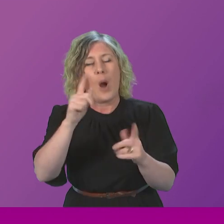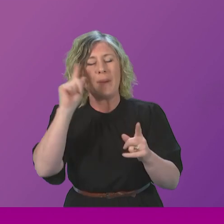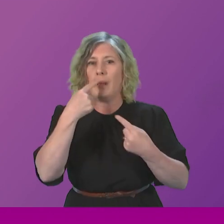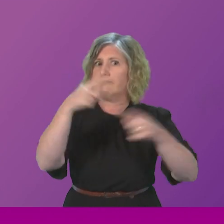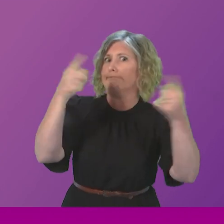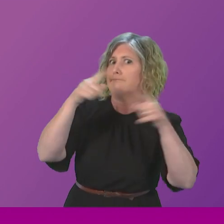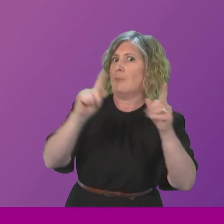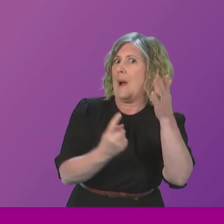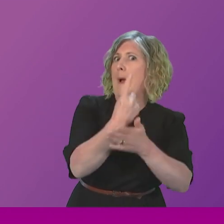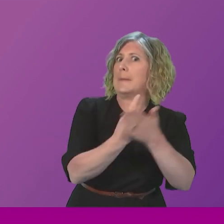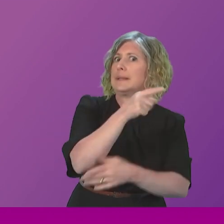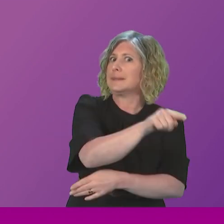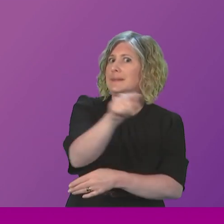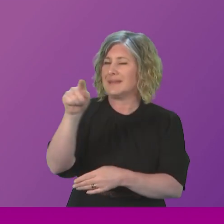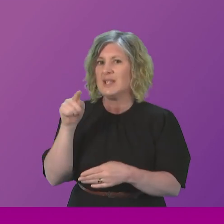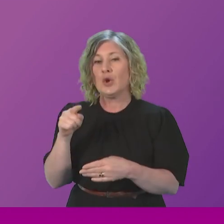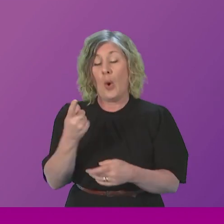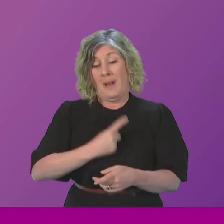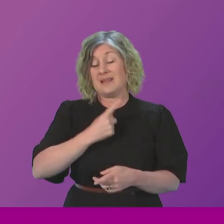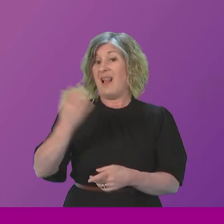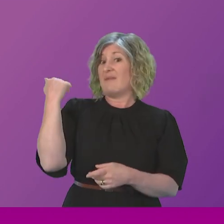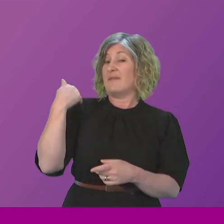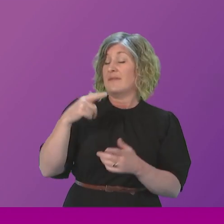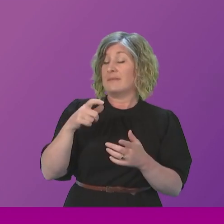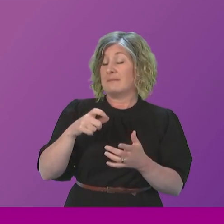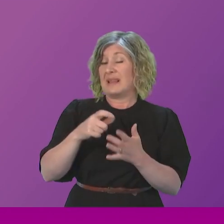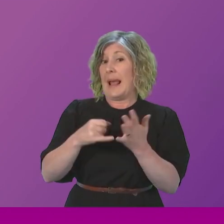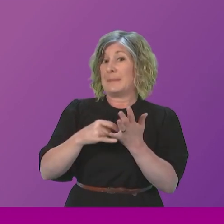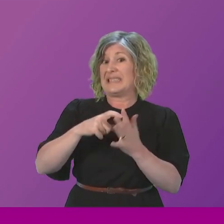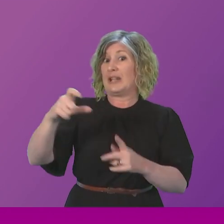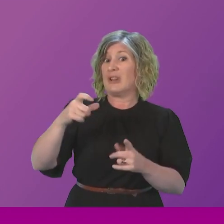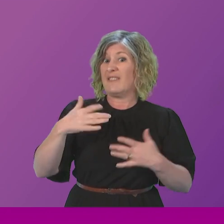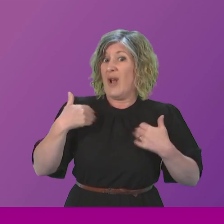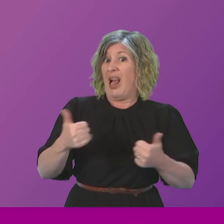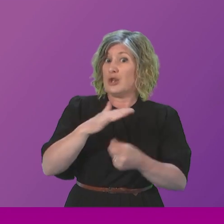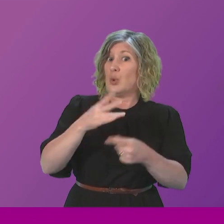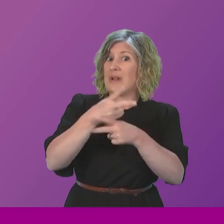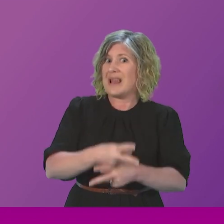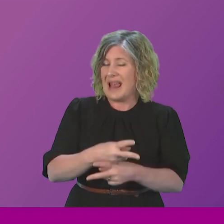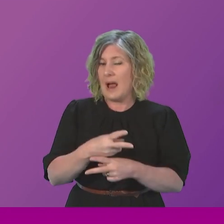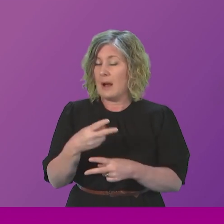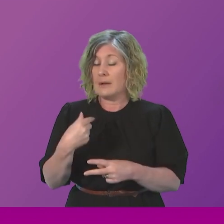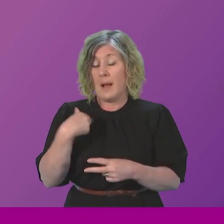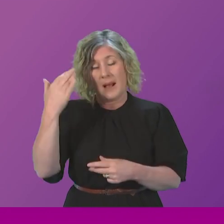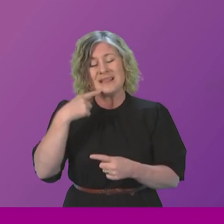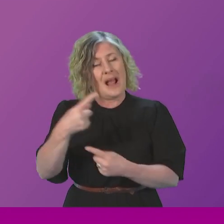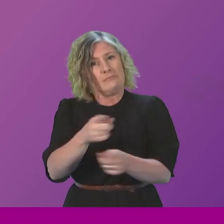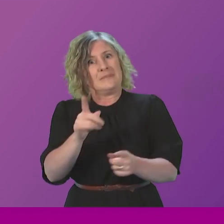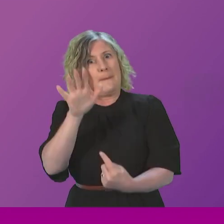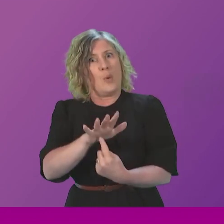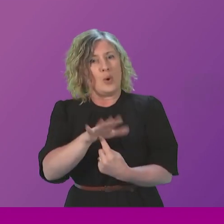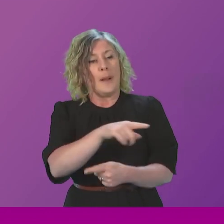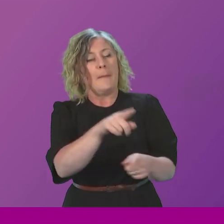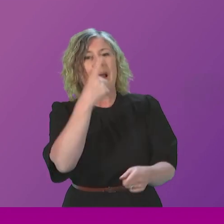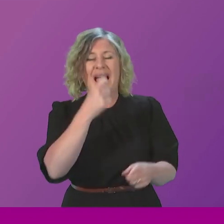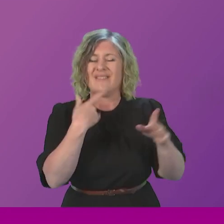Cabinet Secretary for Health and Social Care, that whistleblowing is an integral and important tool that should be used by staff in order to raise